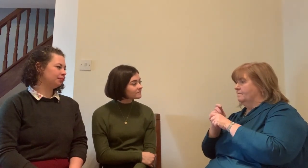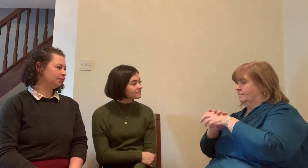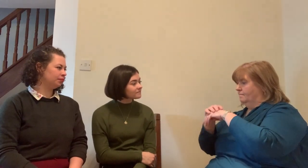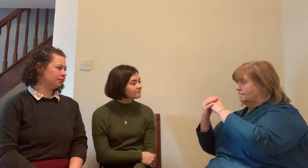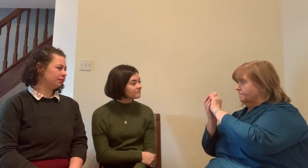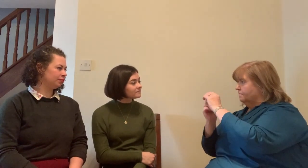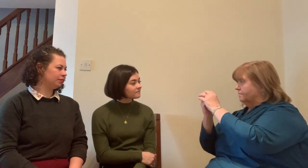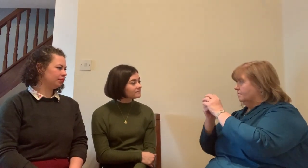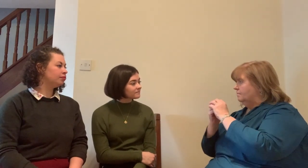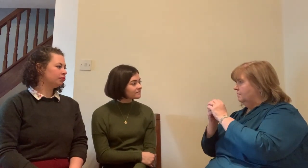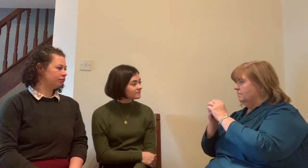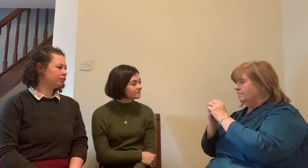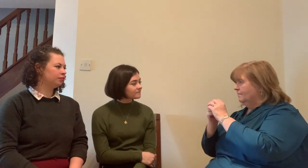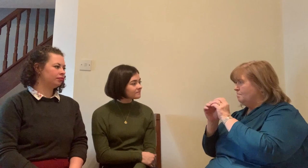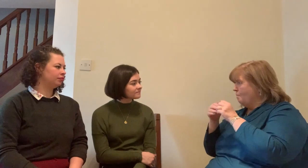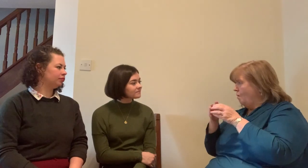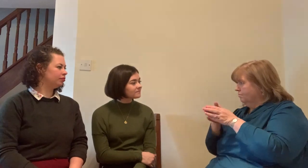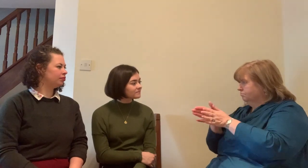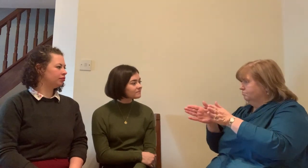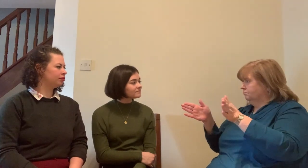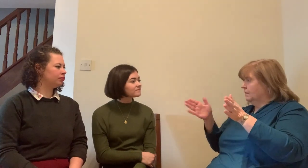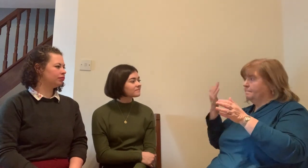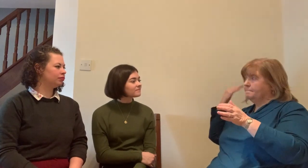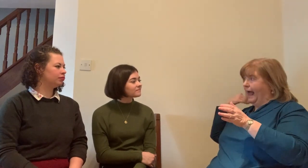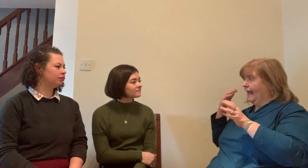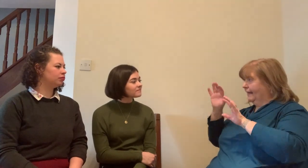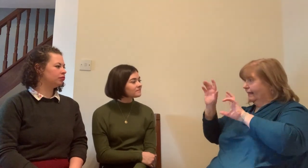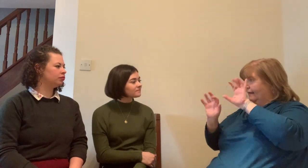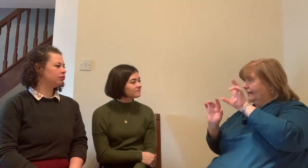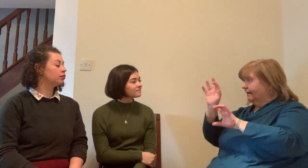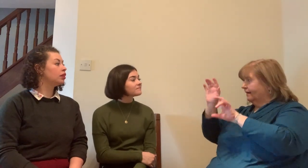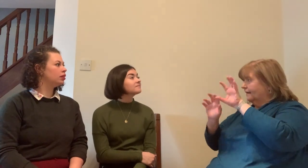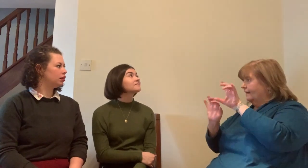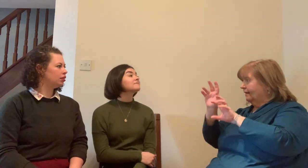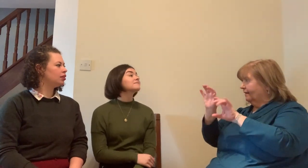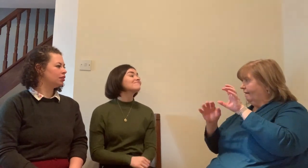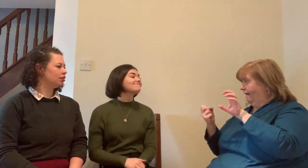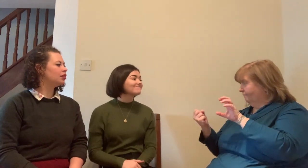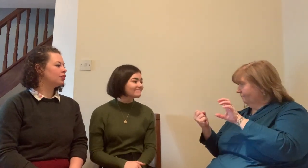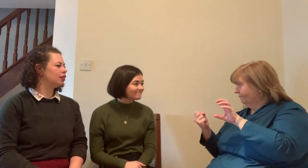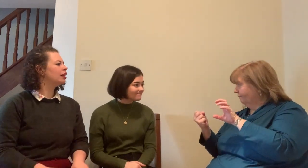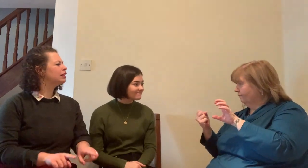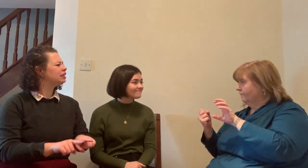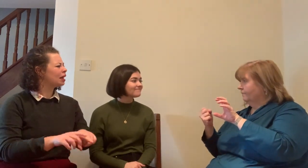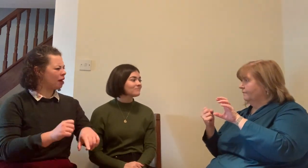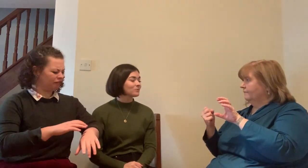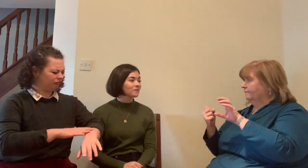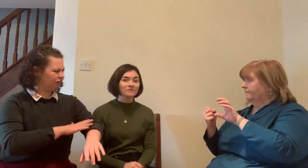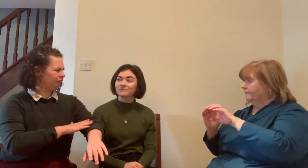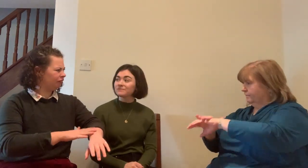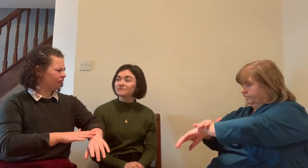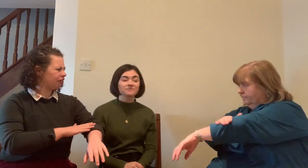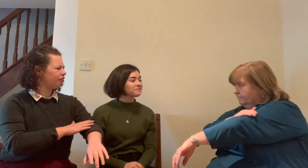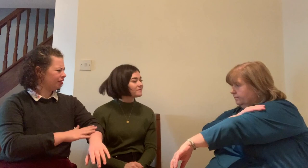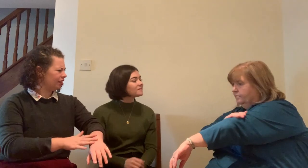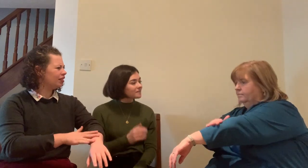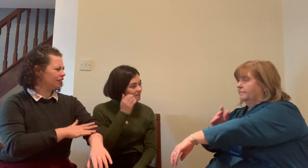own skill you know and sometimes you do need a deaf interpreter to work alongside and you know I was going to say I think but no this is actually fact